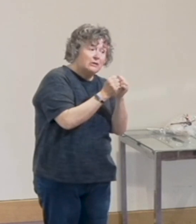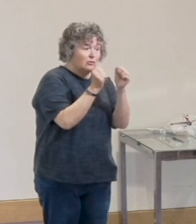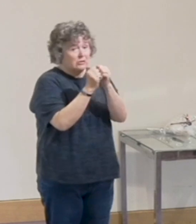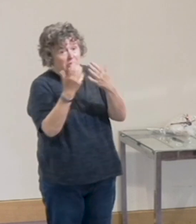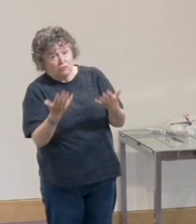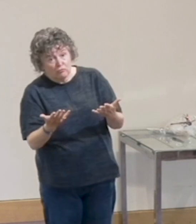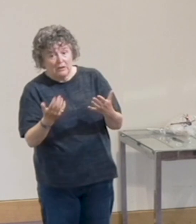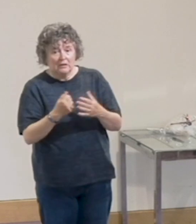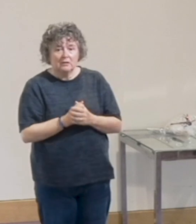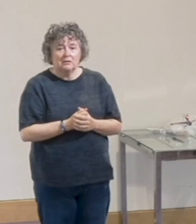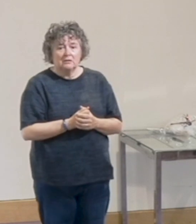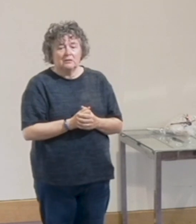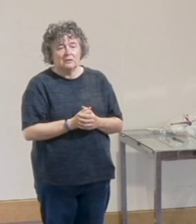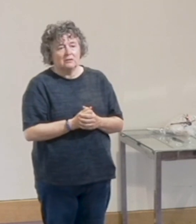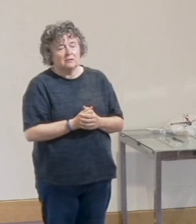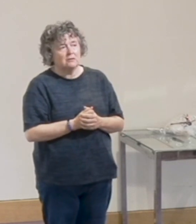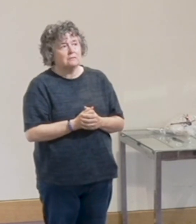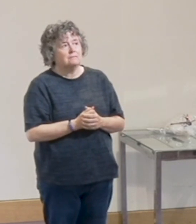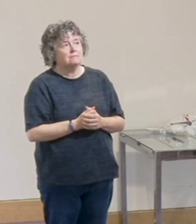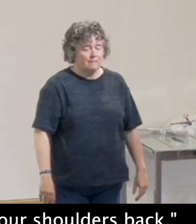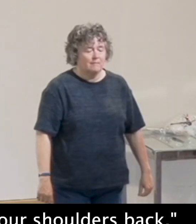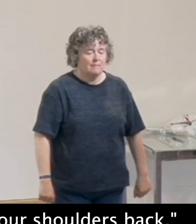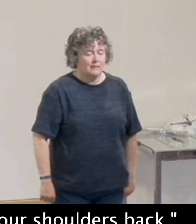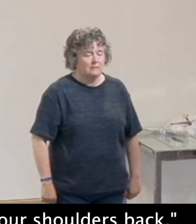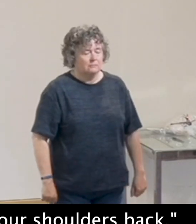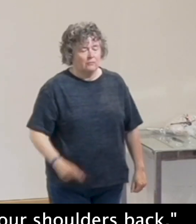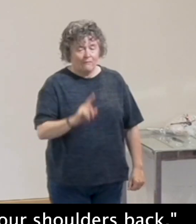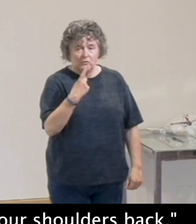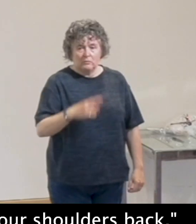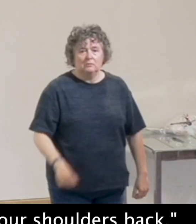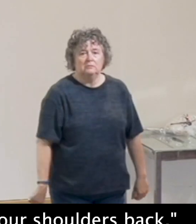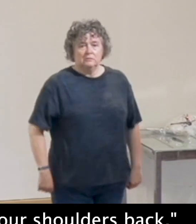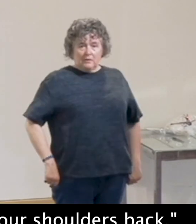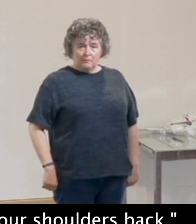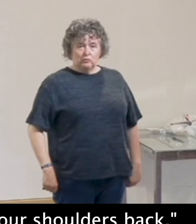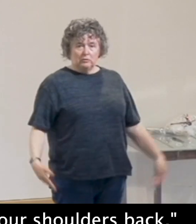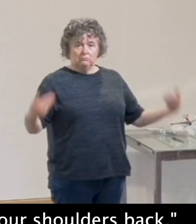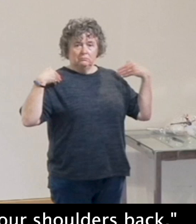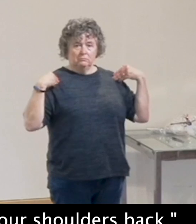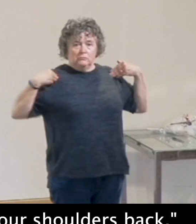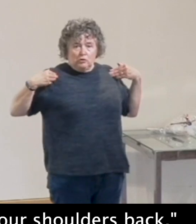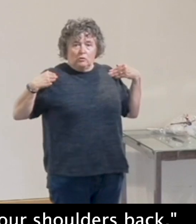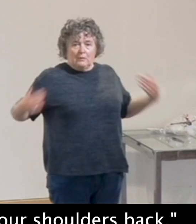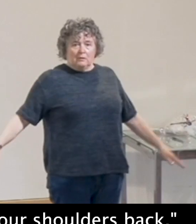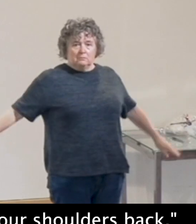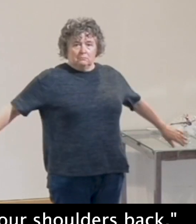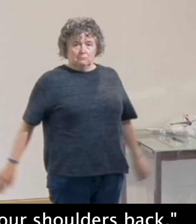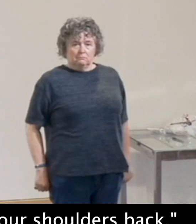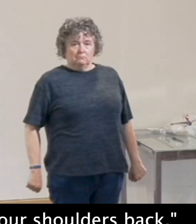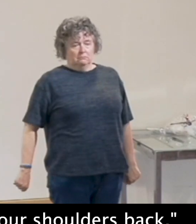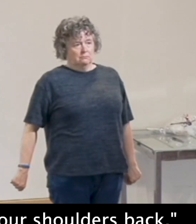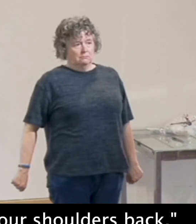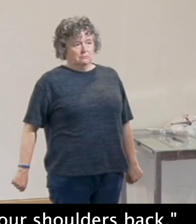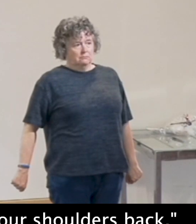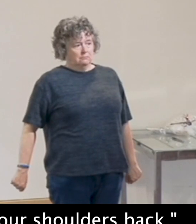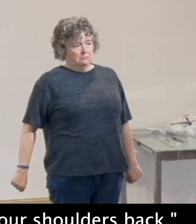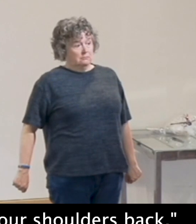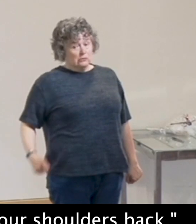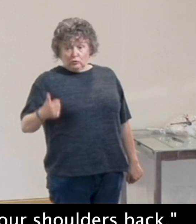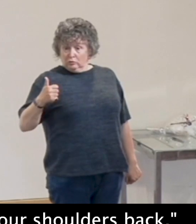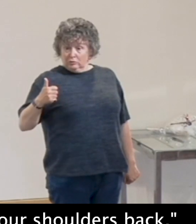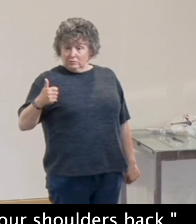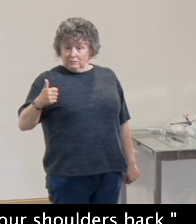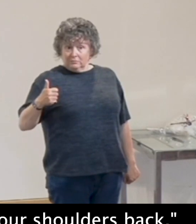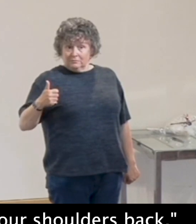these could be your rule of life. So the first one is, stand up straight with your shoulders back. Good advice,